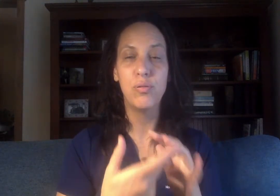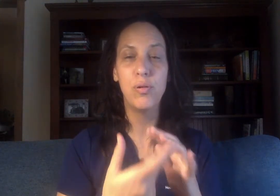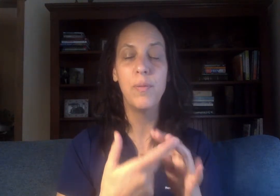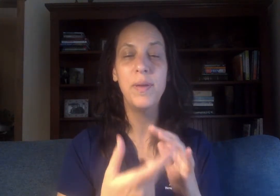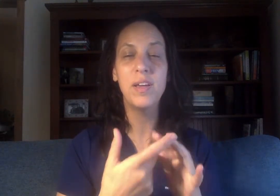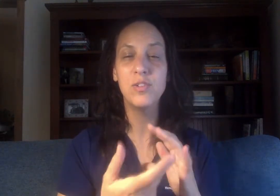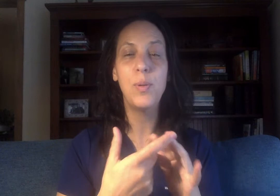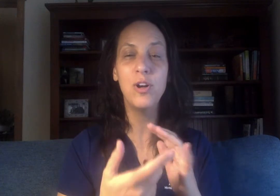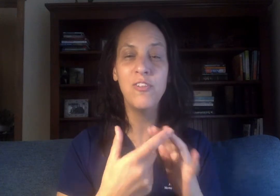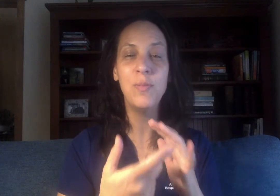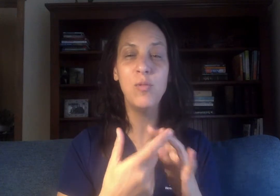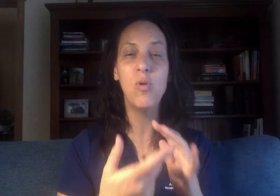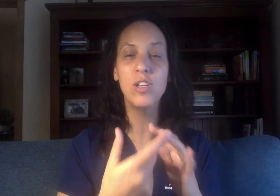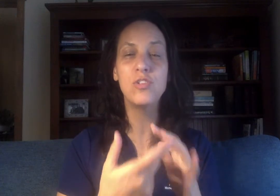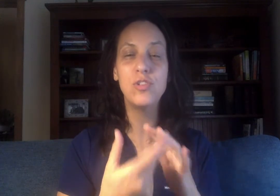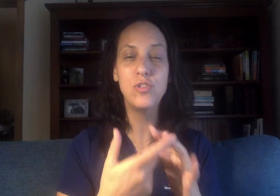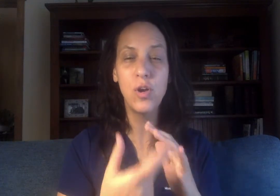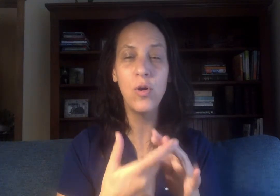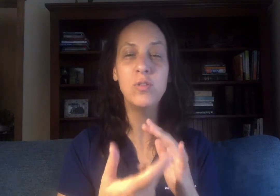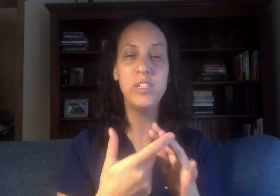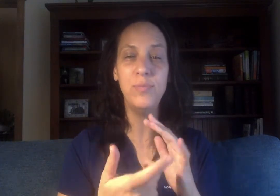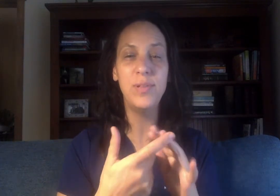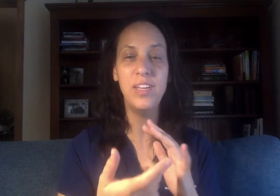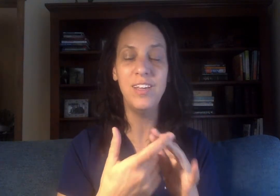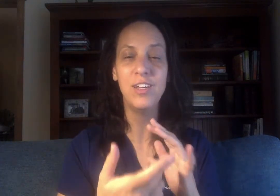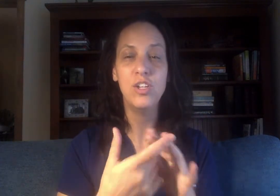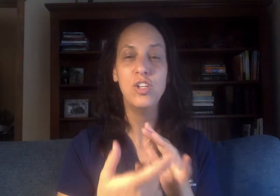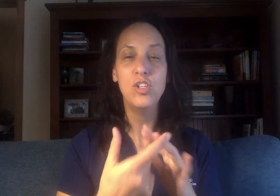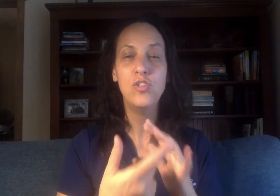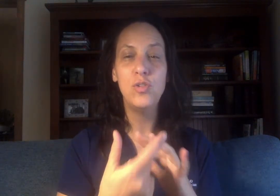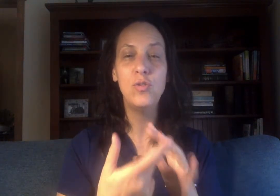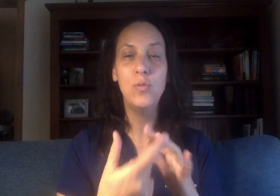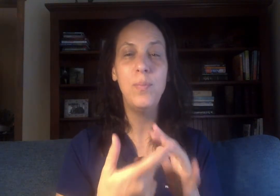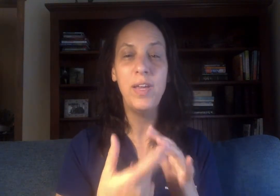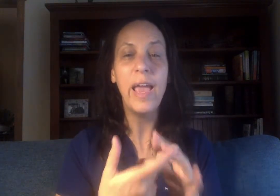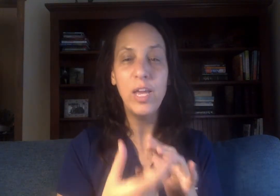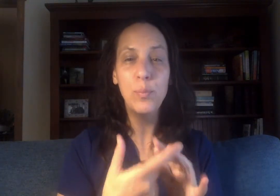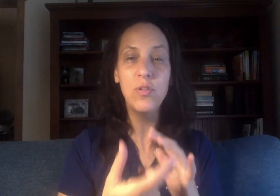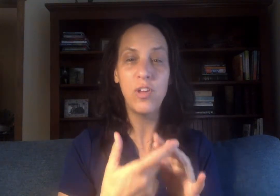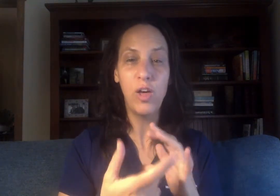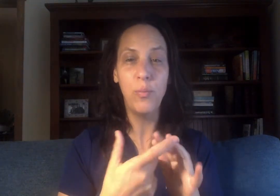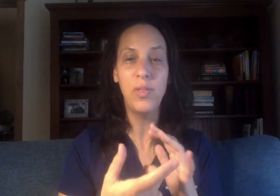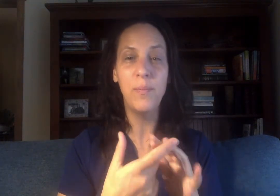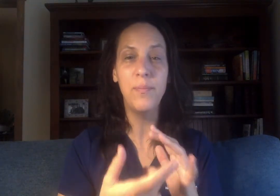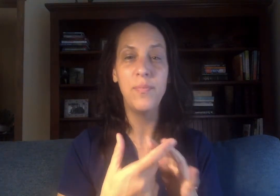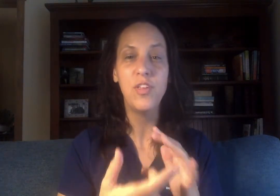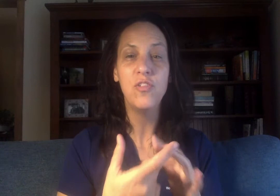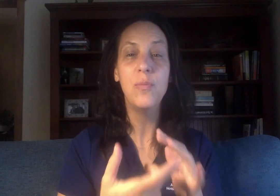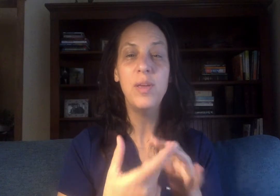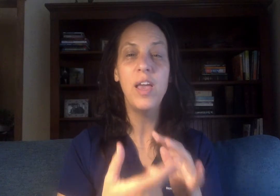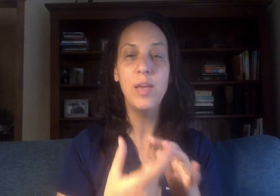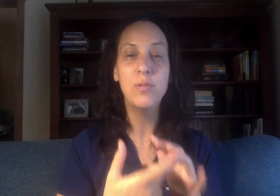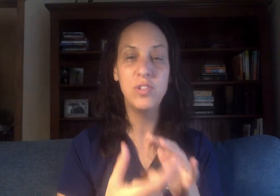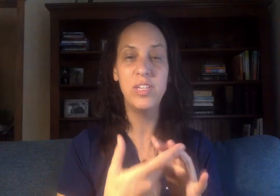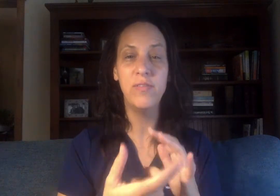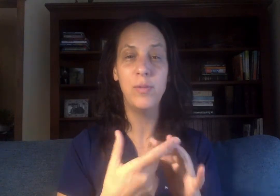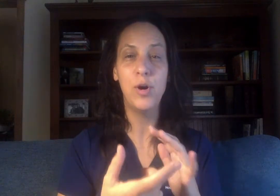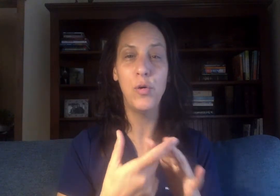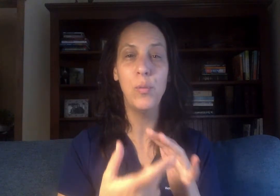Because part of me wants so painful. To be able to help them. To be able to give them hope.